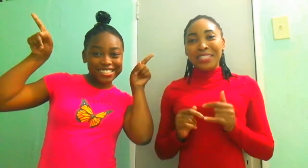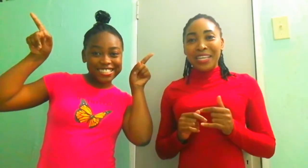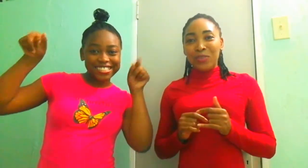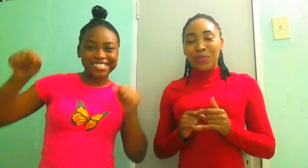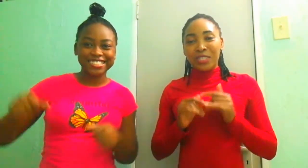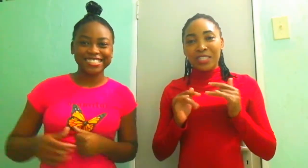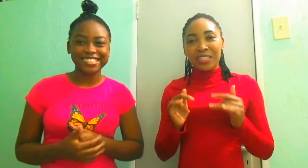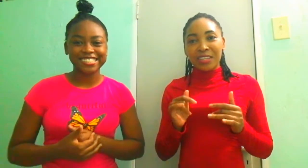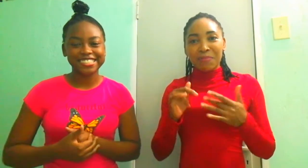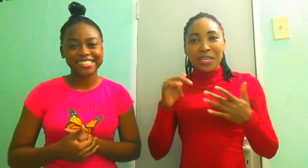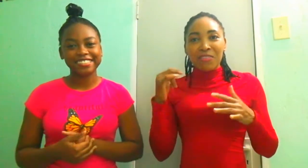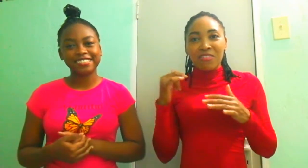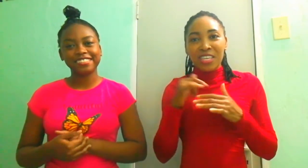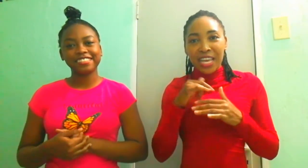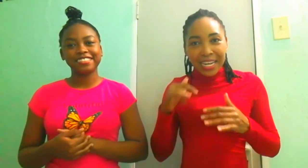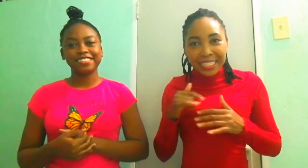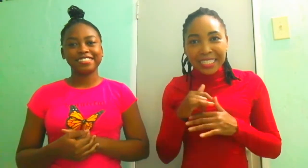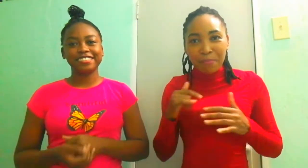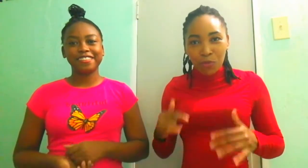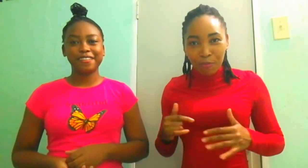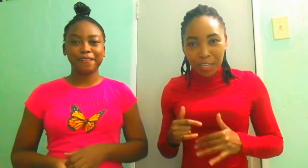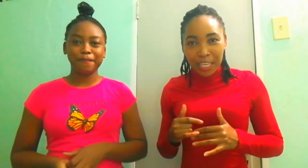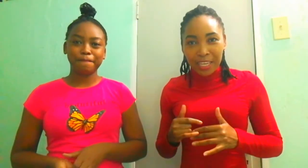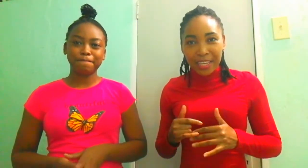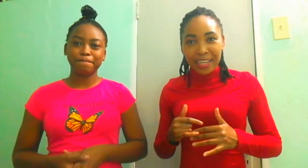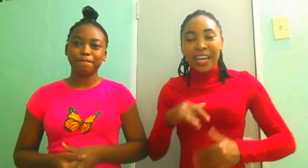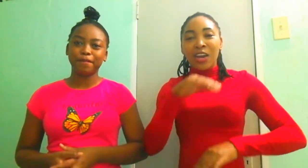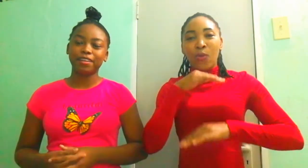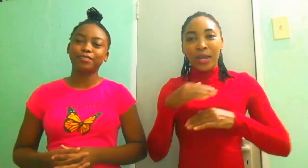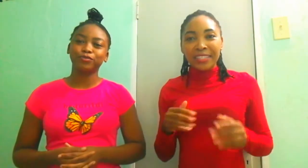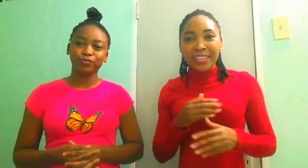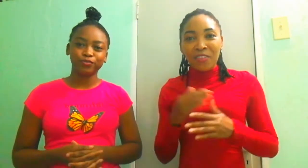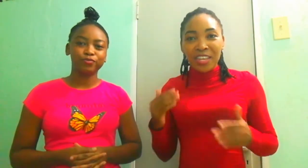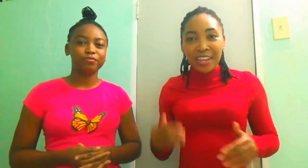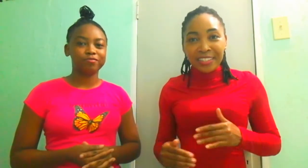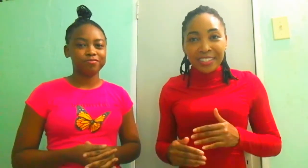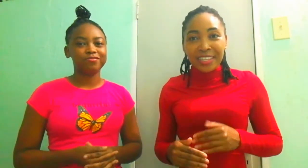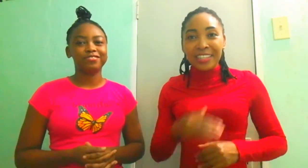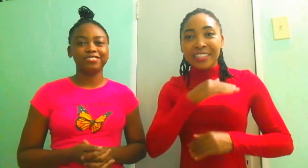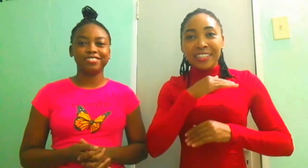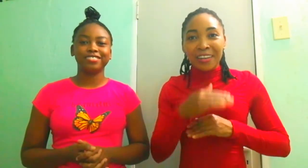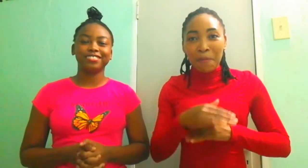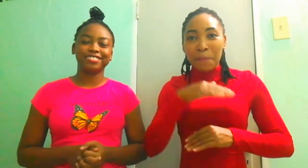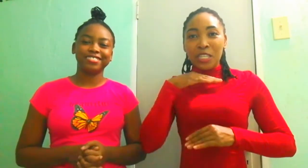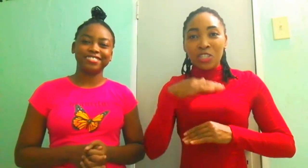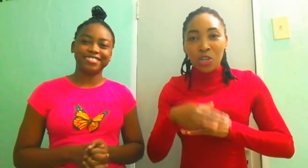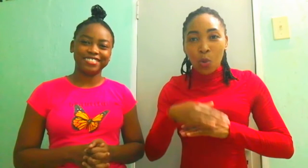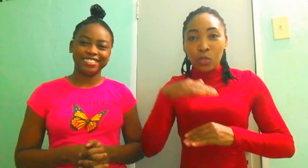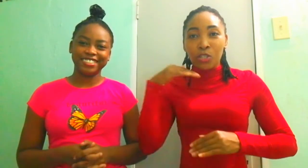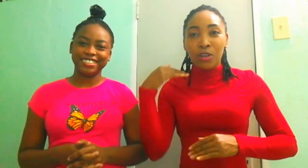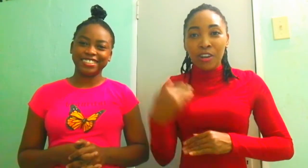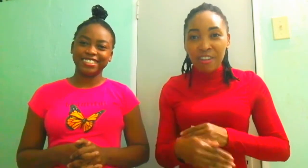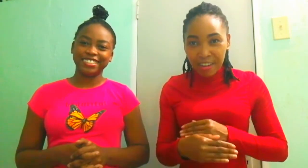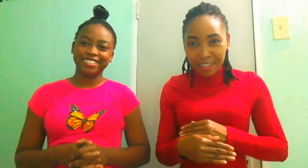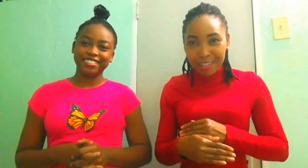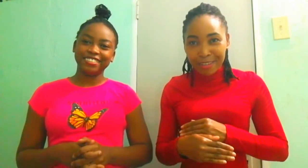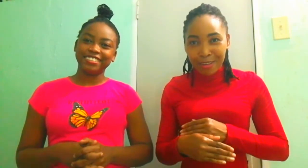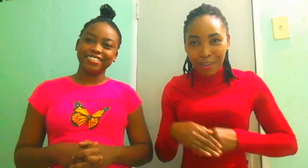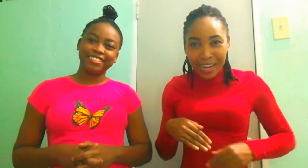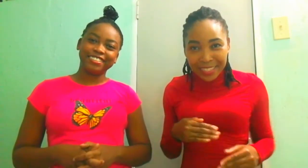tell you this is gonna be a reality movie when I say reality it's gonna be done to hurt all right